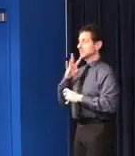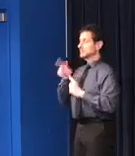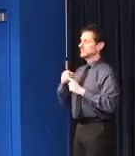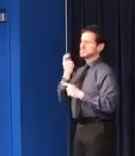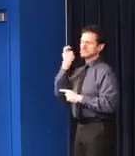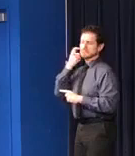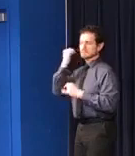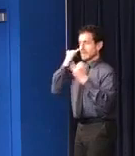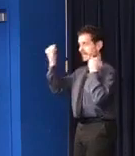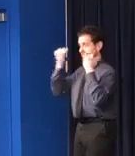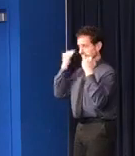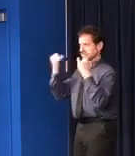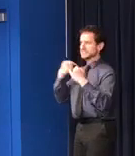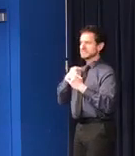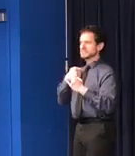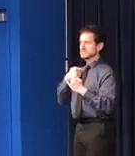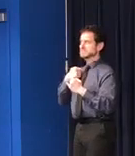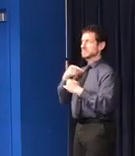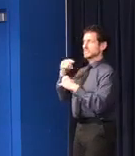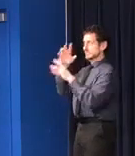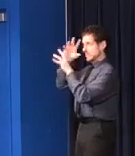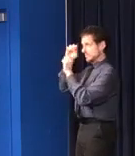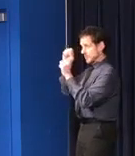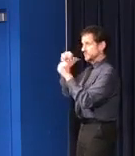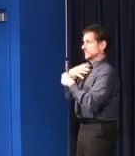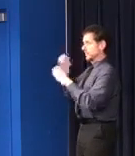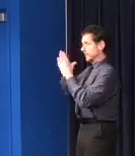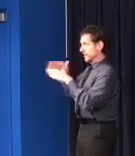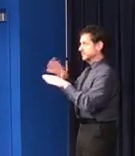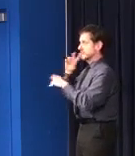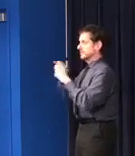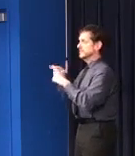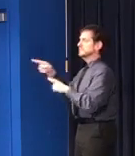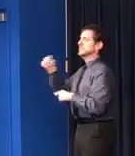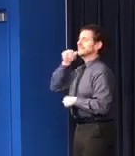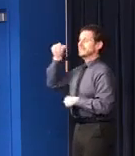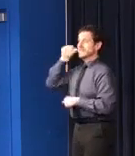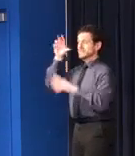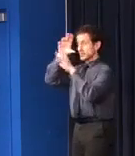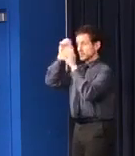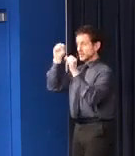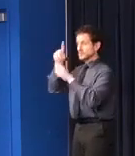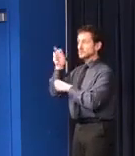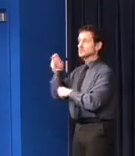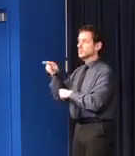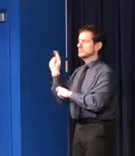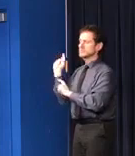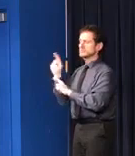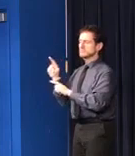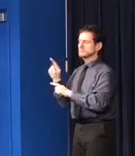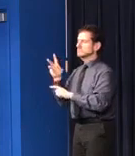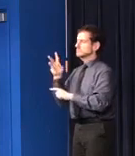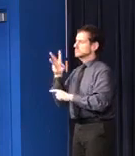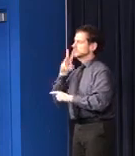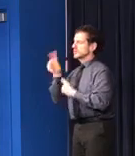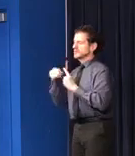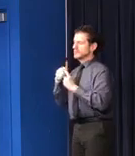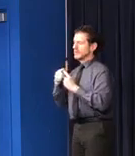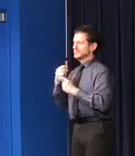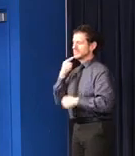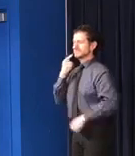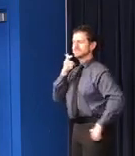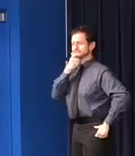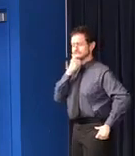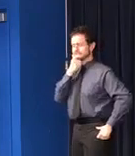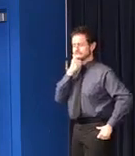ideas that have been floating out of the Oval Office. President Trump yesterday went on a talk show to question whether